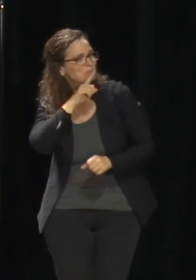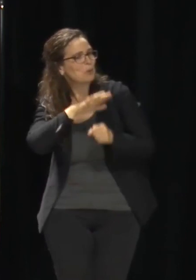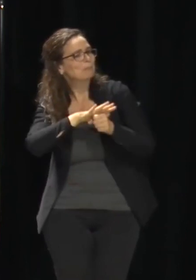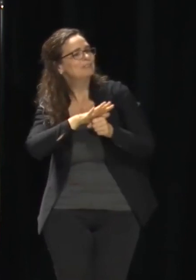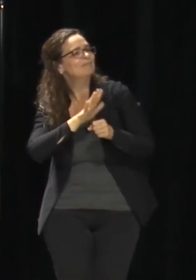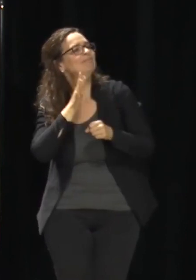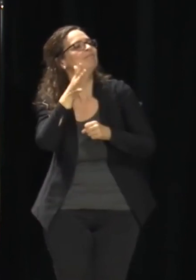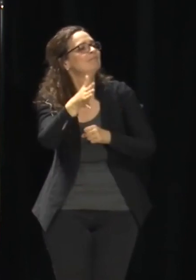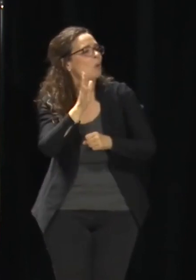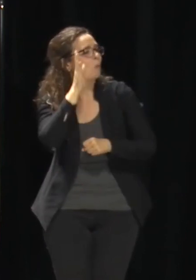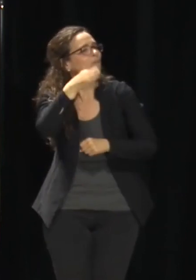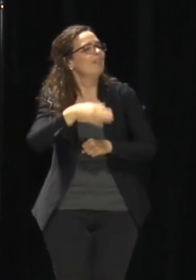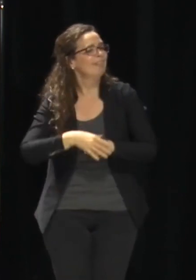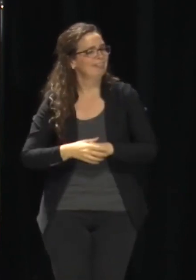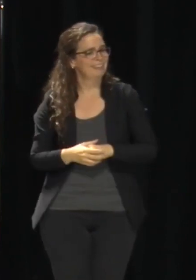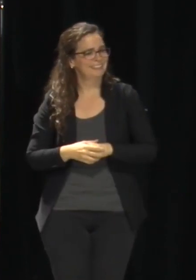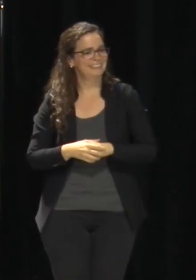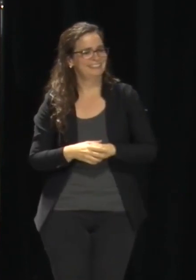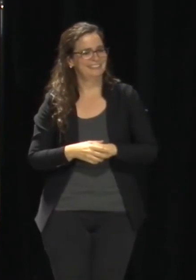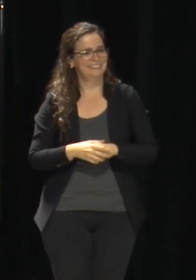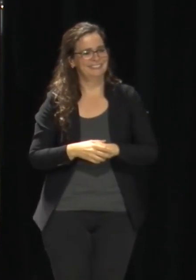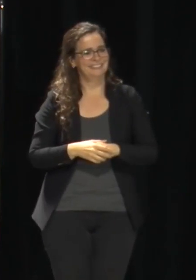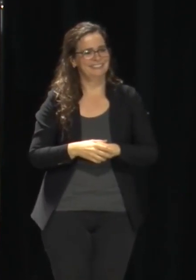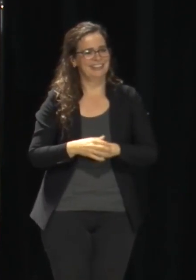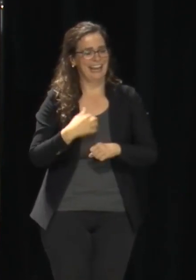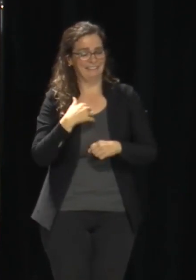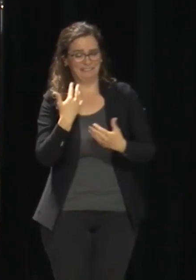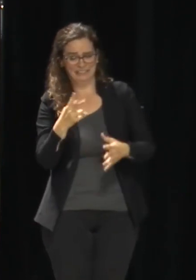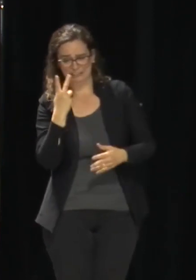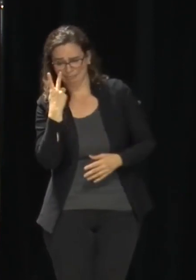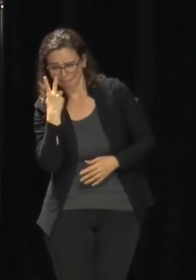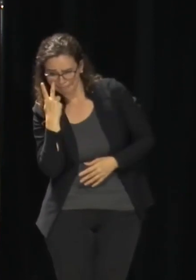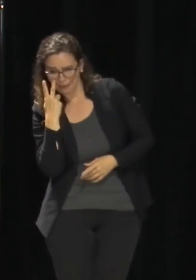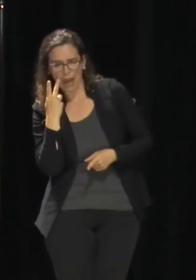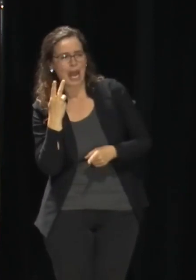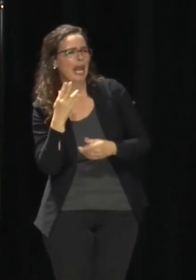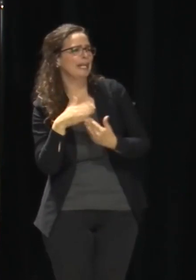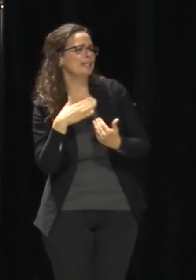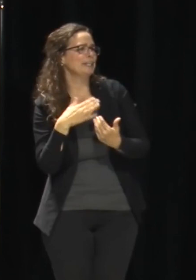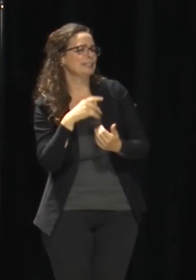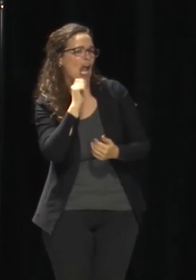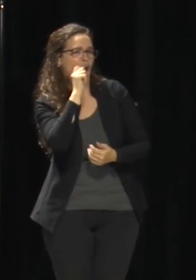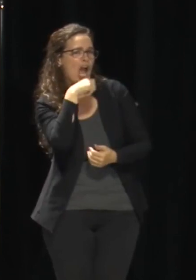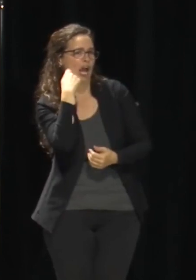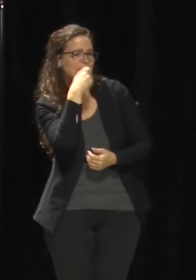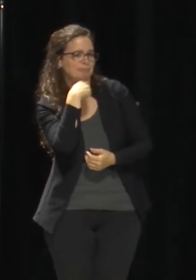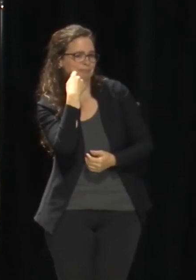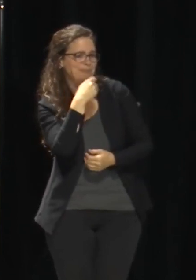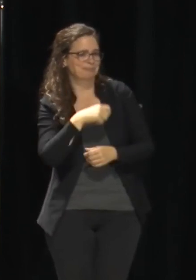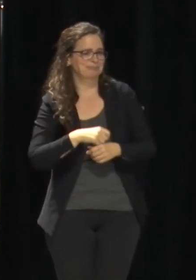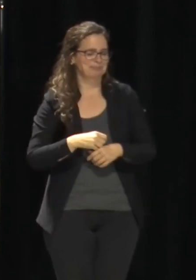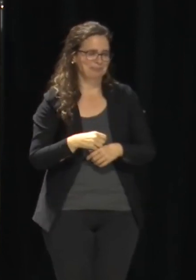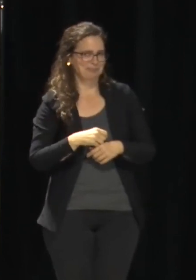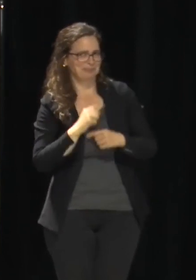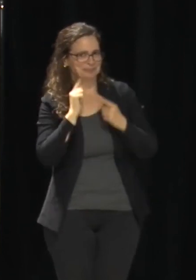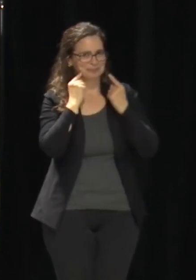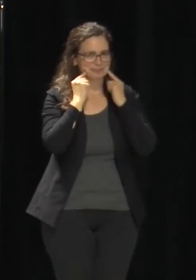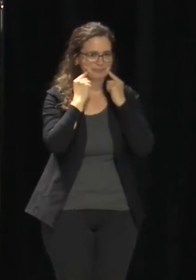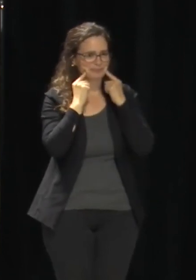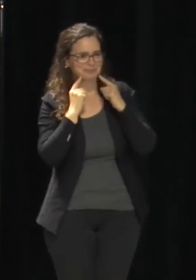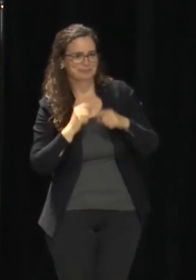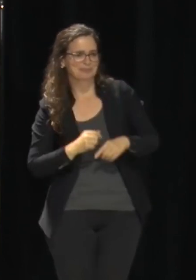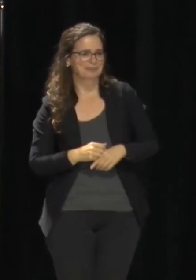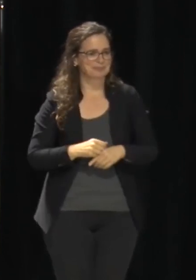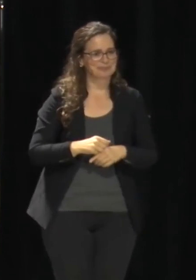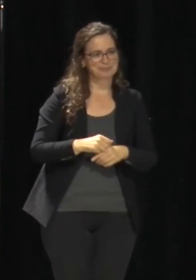and it looks looks good. It looks good how they're doing it. So maybe I'll I'll go down with some of the kids one of these days and get one done